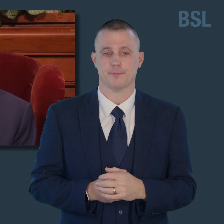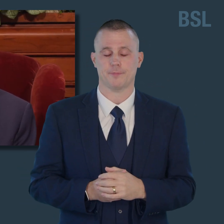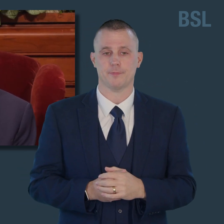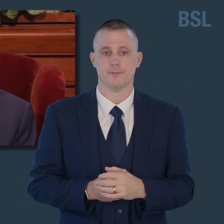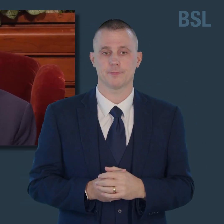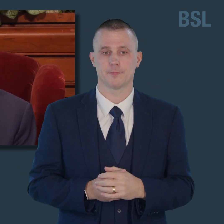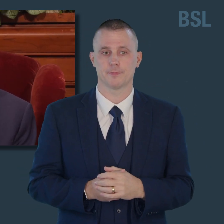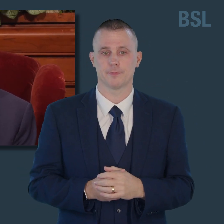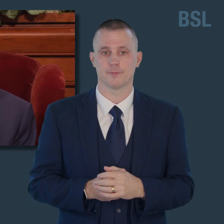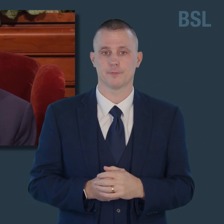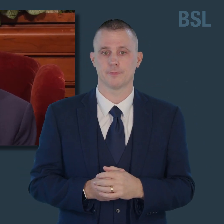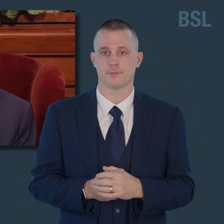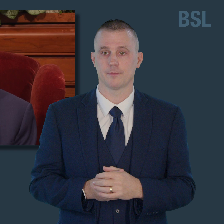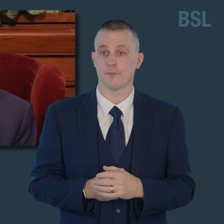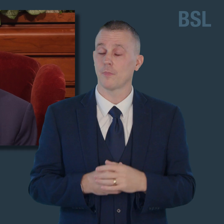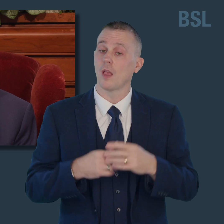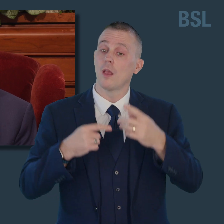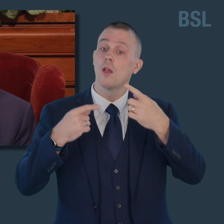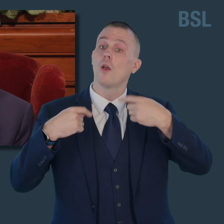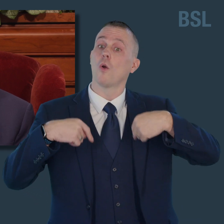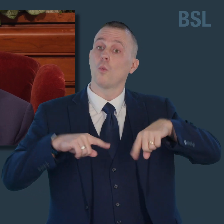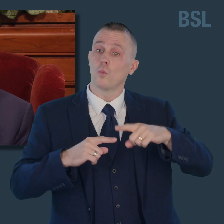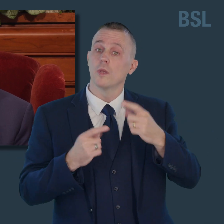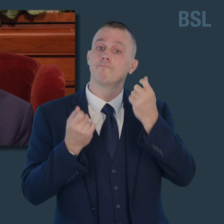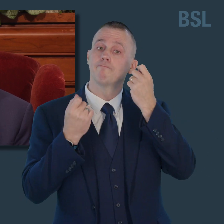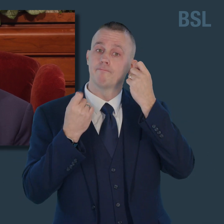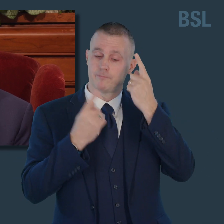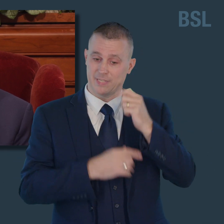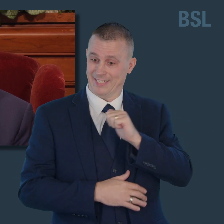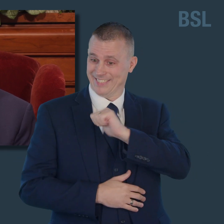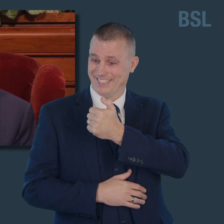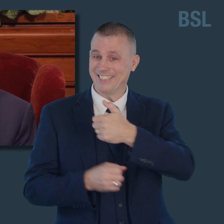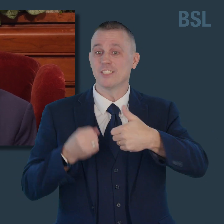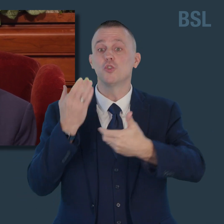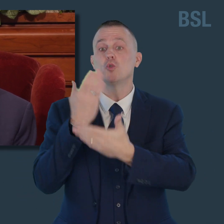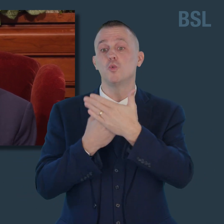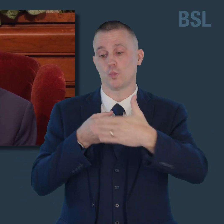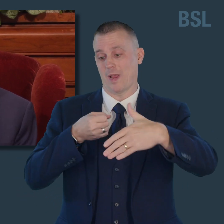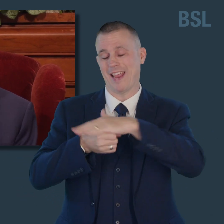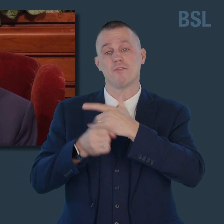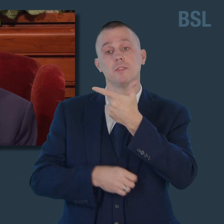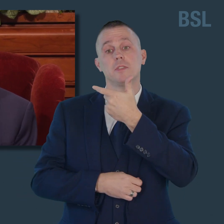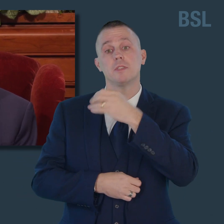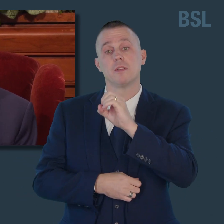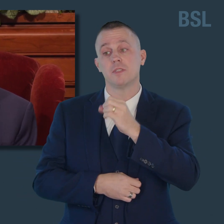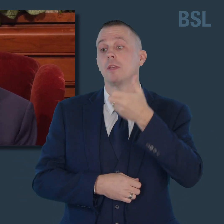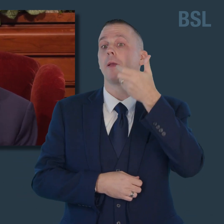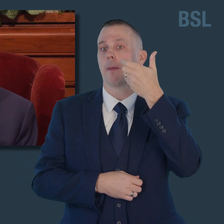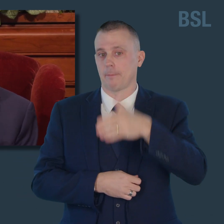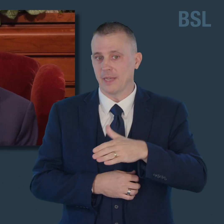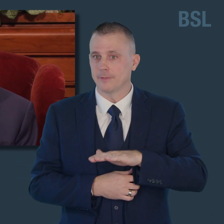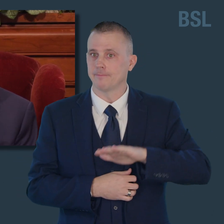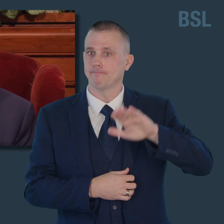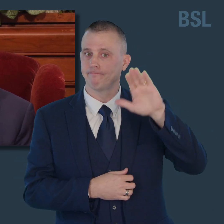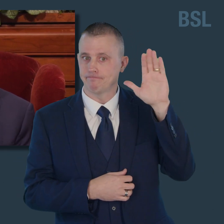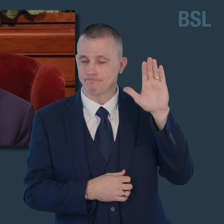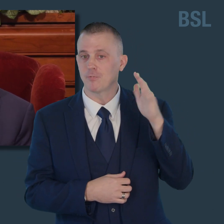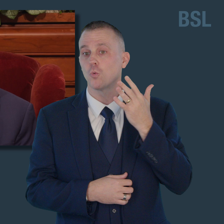Area Seventies were sustained during the General Conference Leadership Meetings on